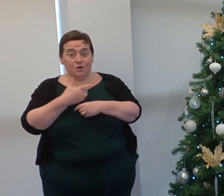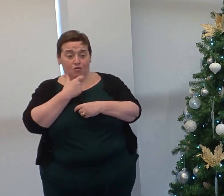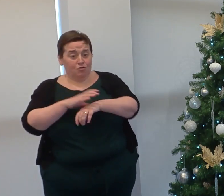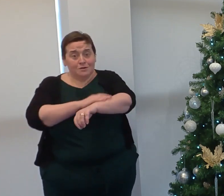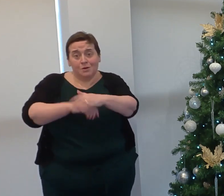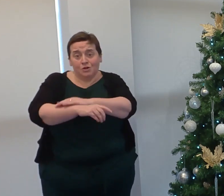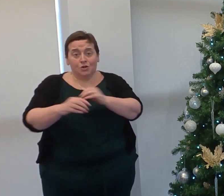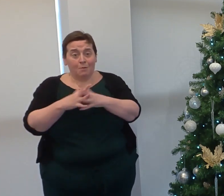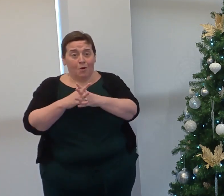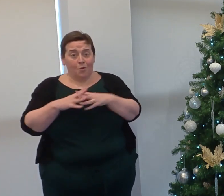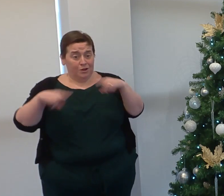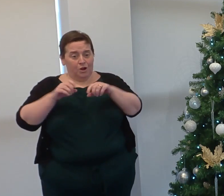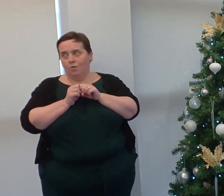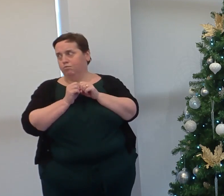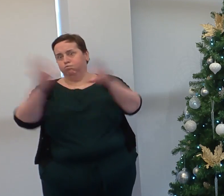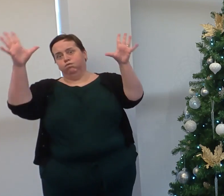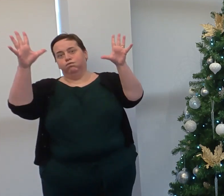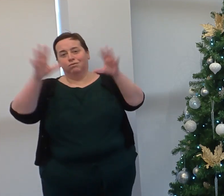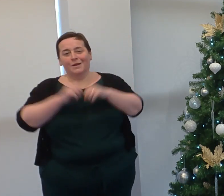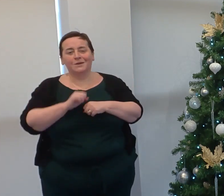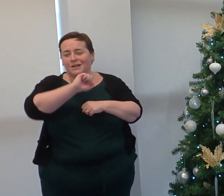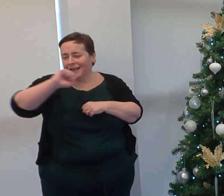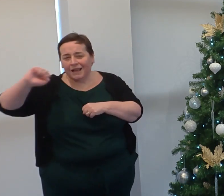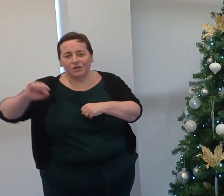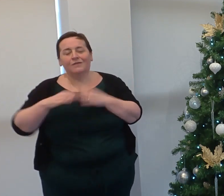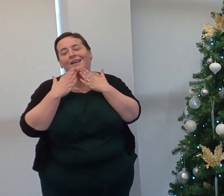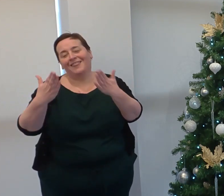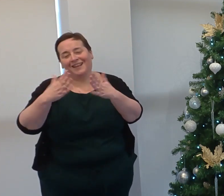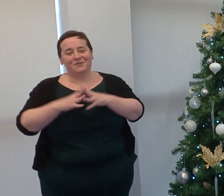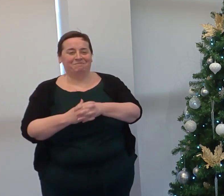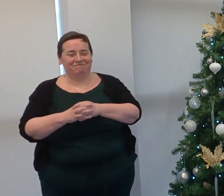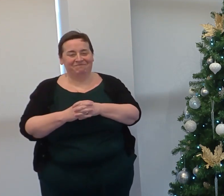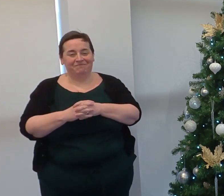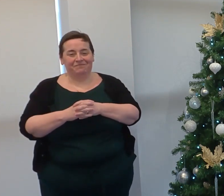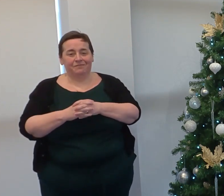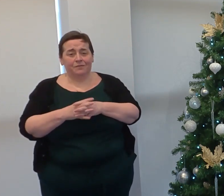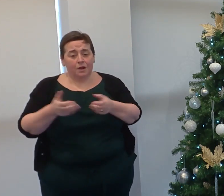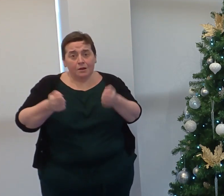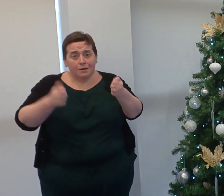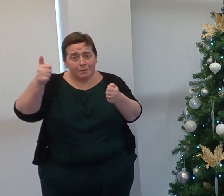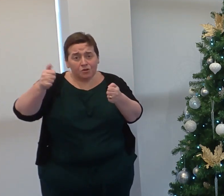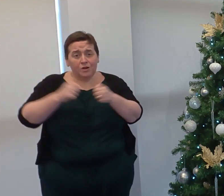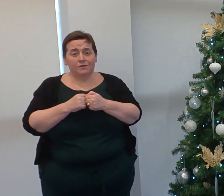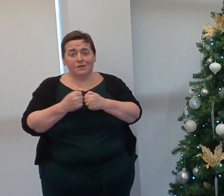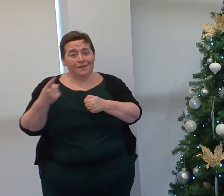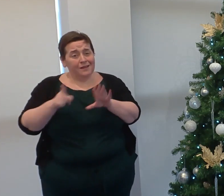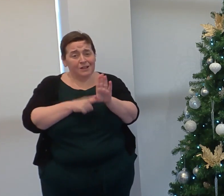Week Challenge out of the water. So to each of you, thank you. The Minibus Drivers 2021 has